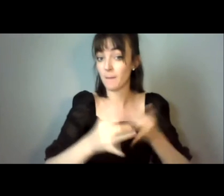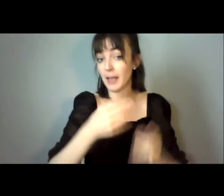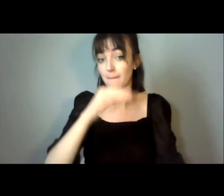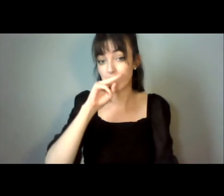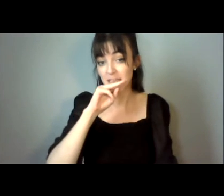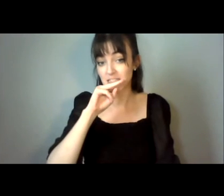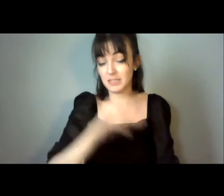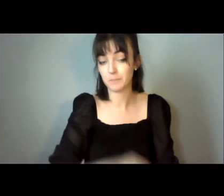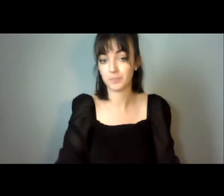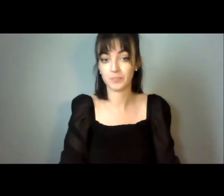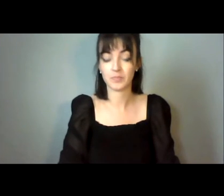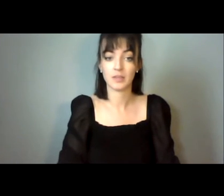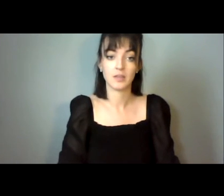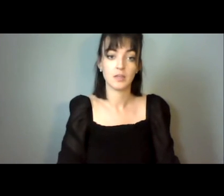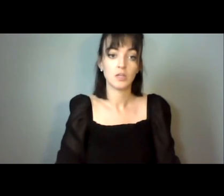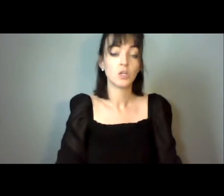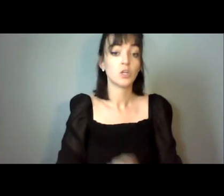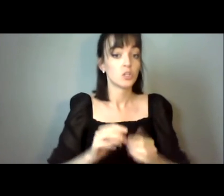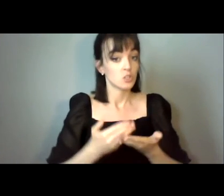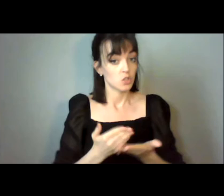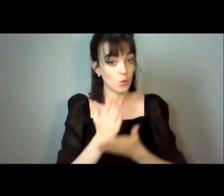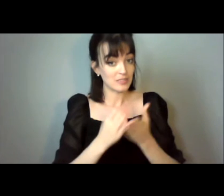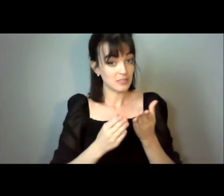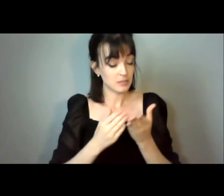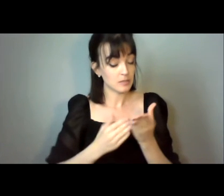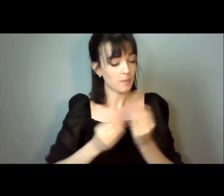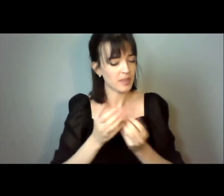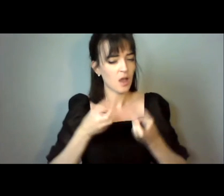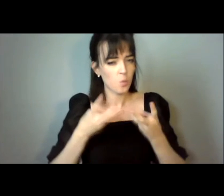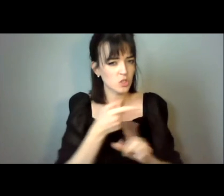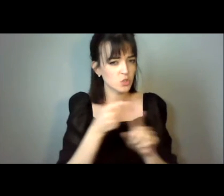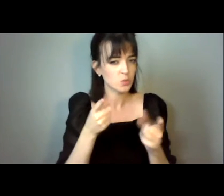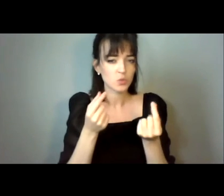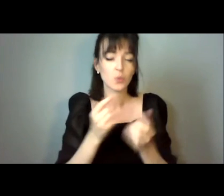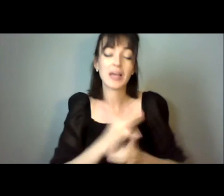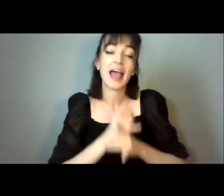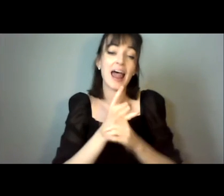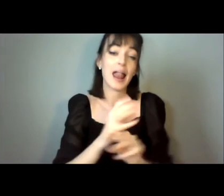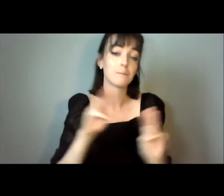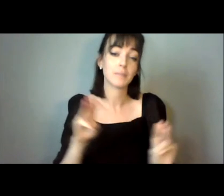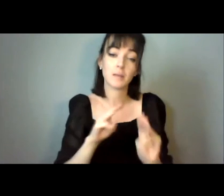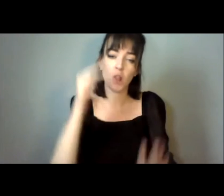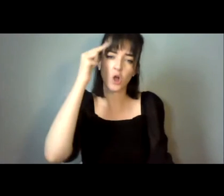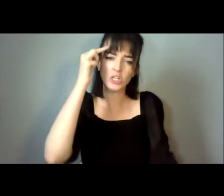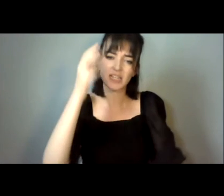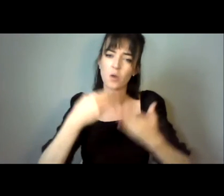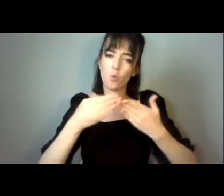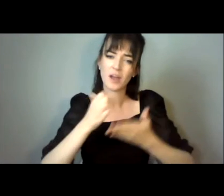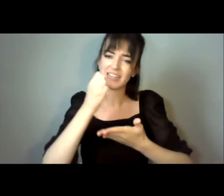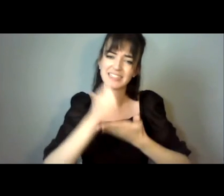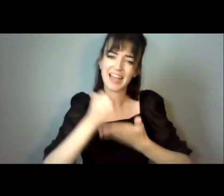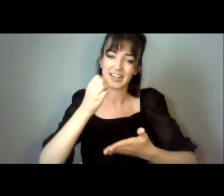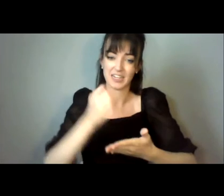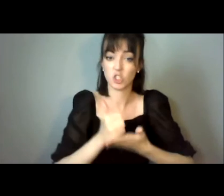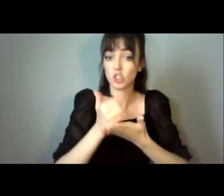So another thing I implore you to do is to help people understand what supported decision-making is, because